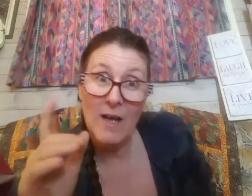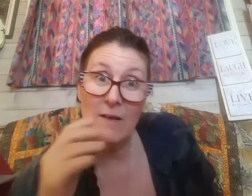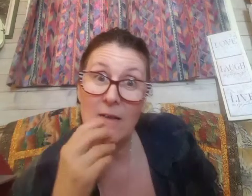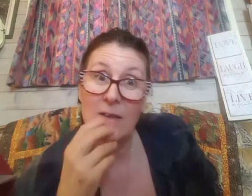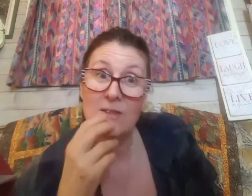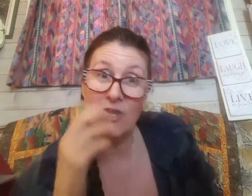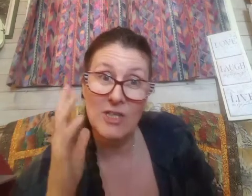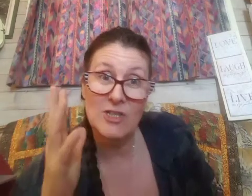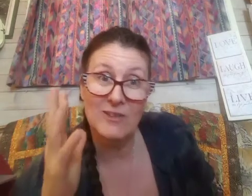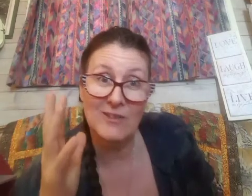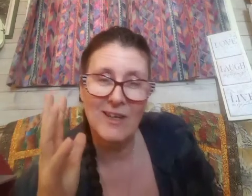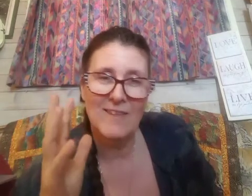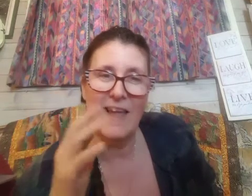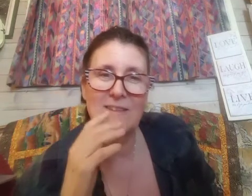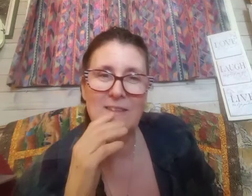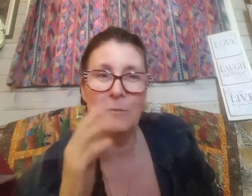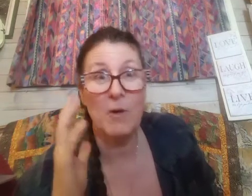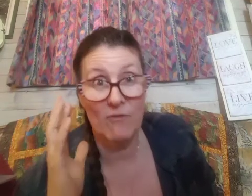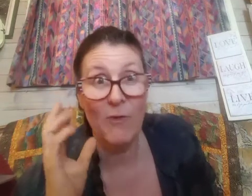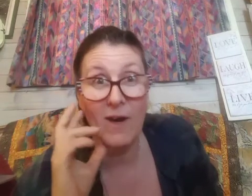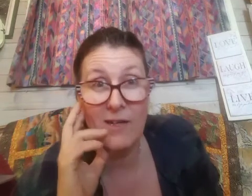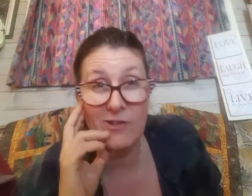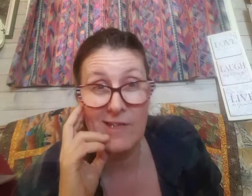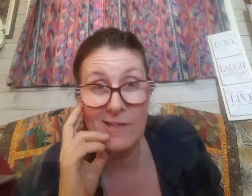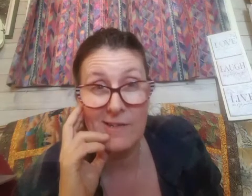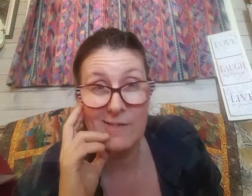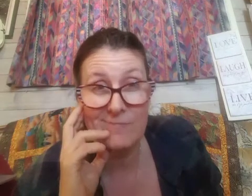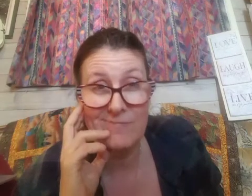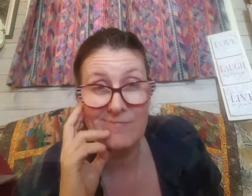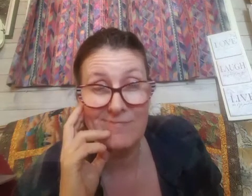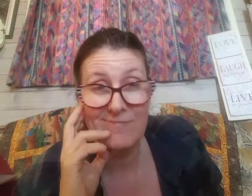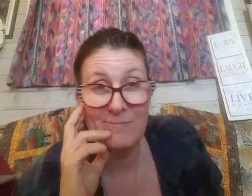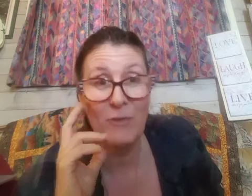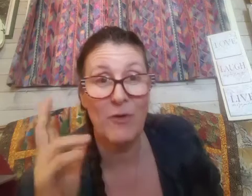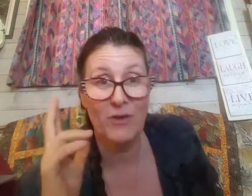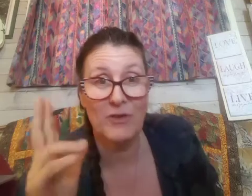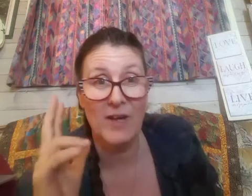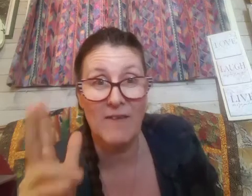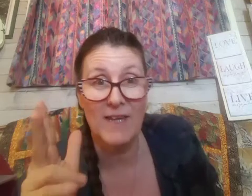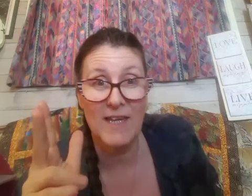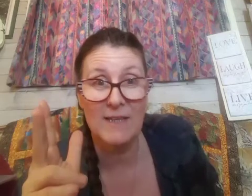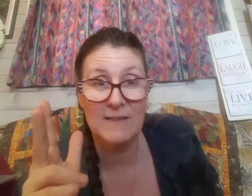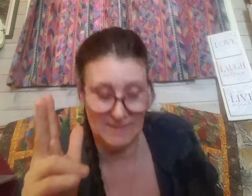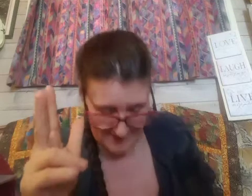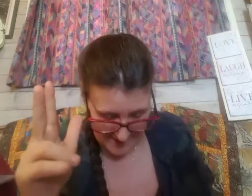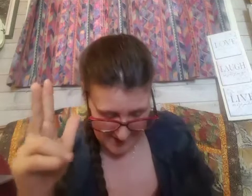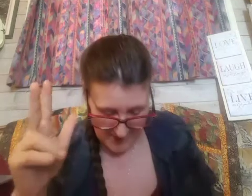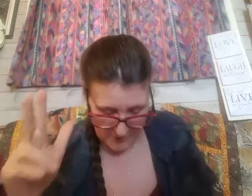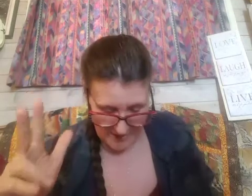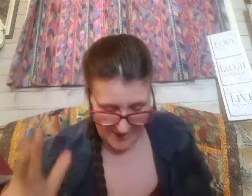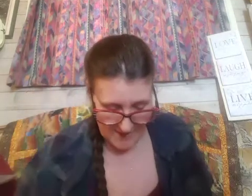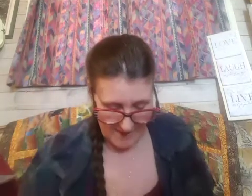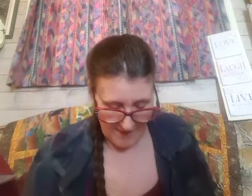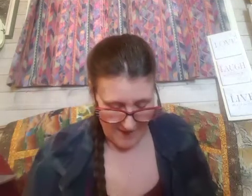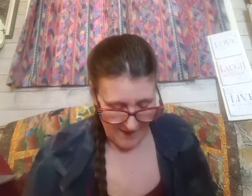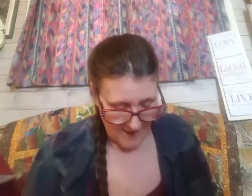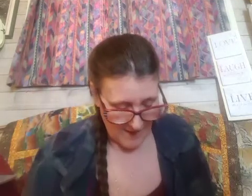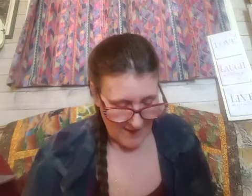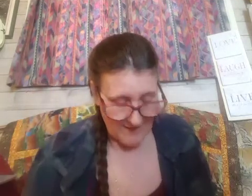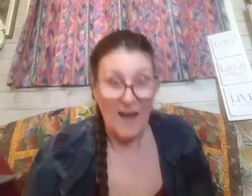how long the judges that's about 400 years before they started having kings okay yeah